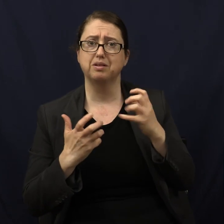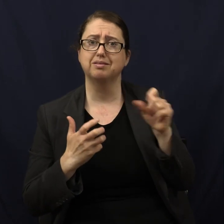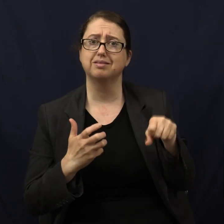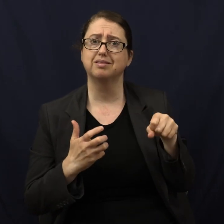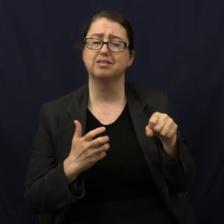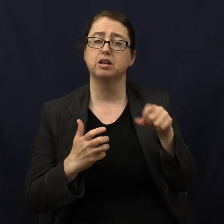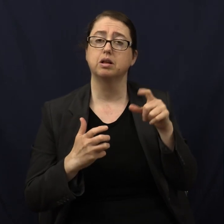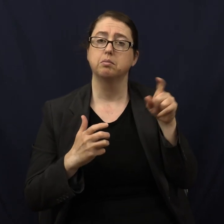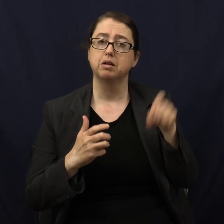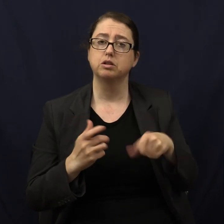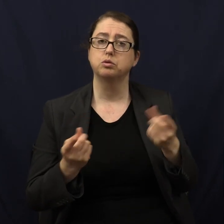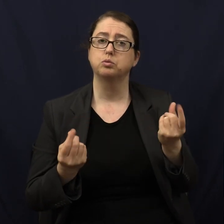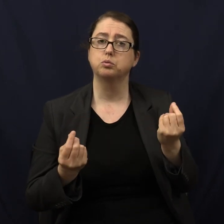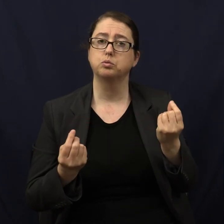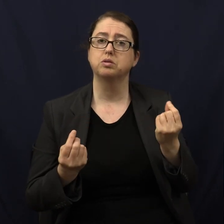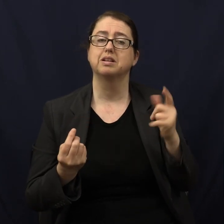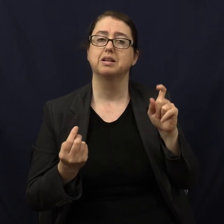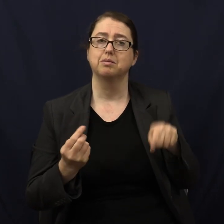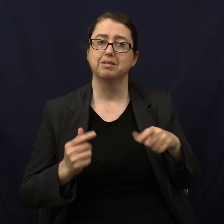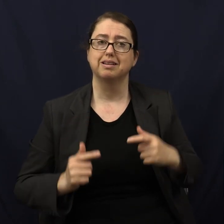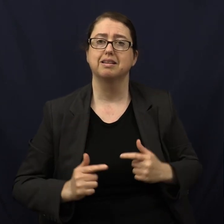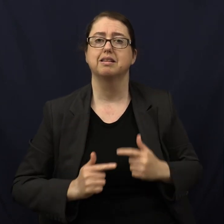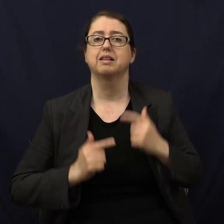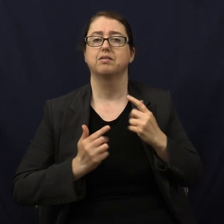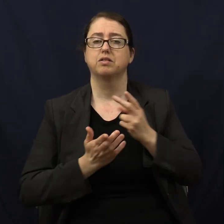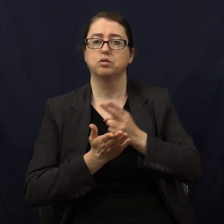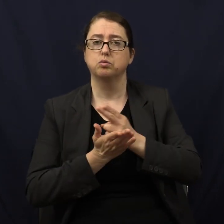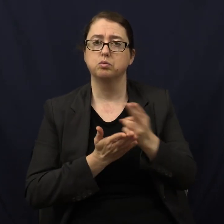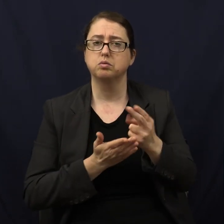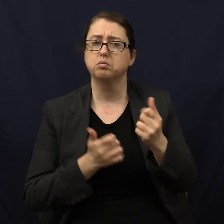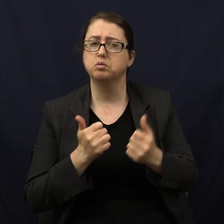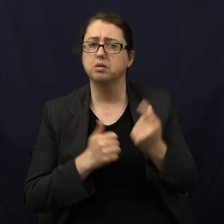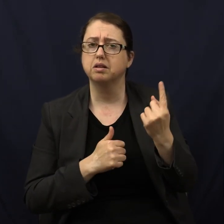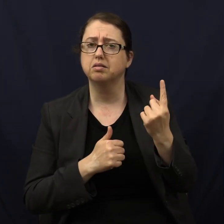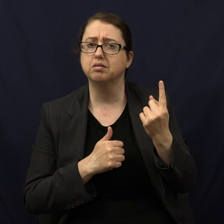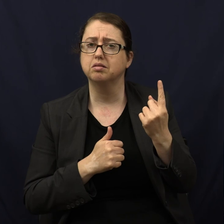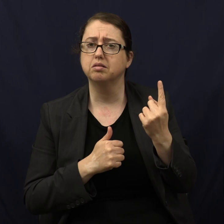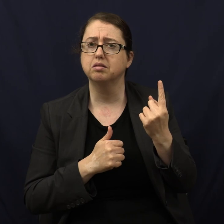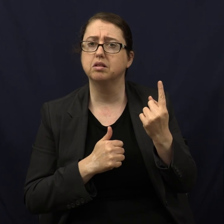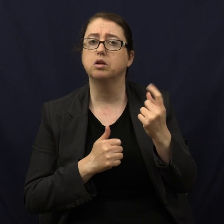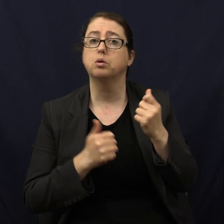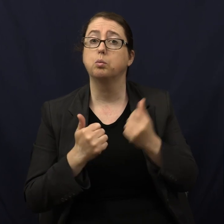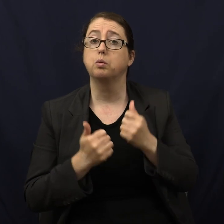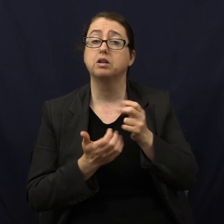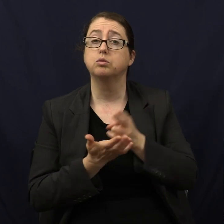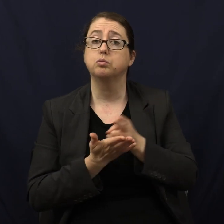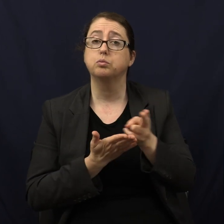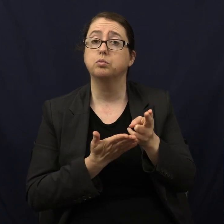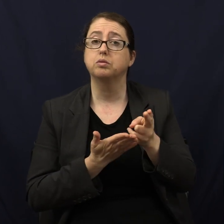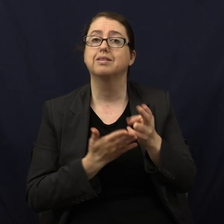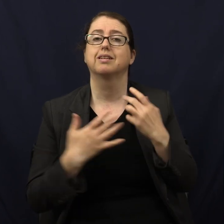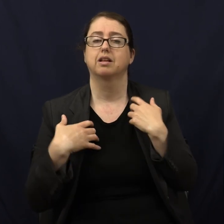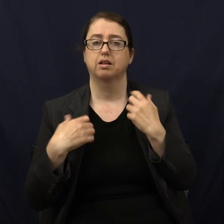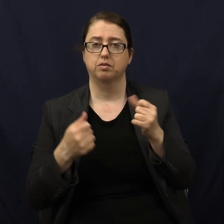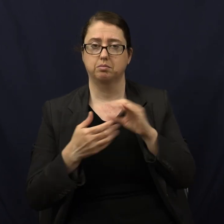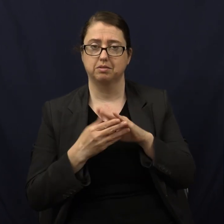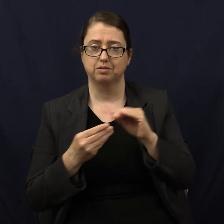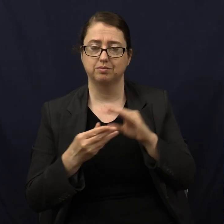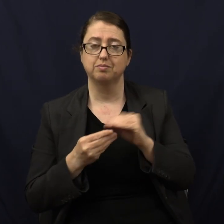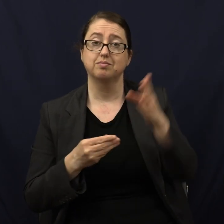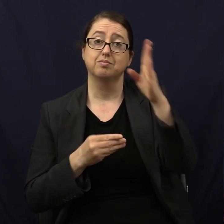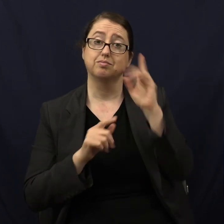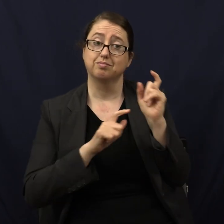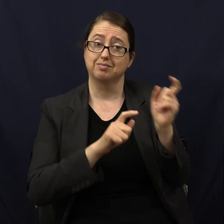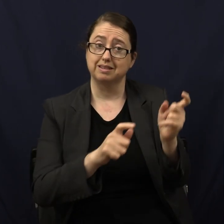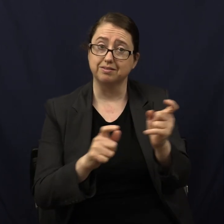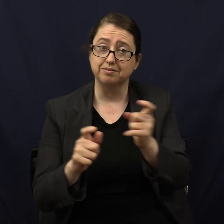God. They must do what? Live the truth. Which truth? Which truth? The health message which